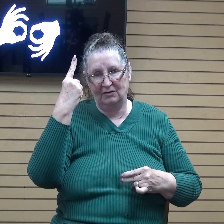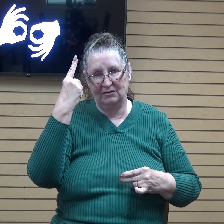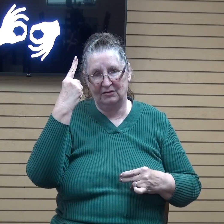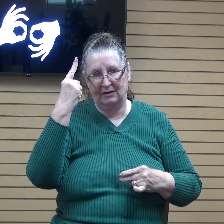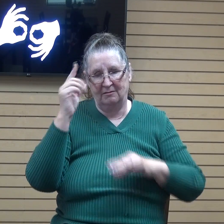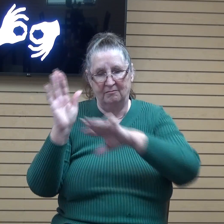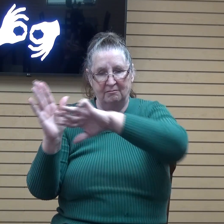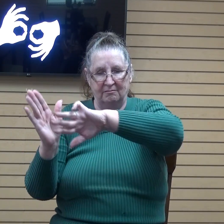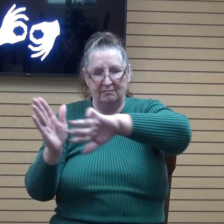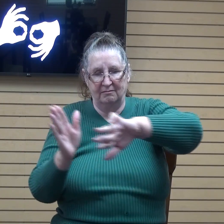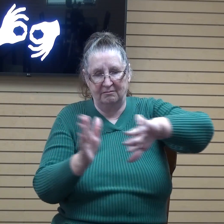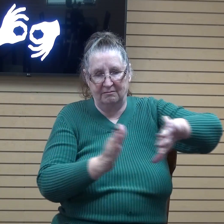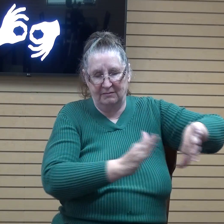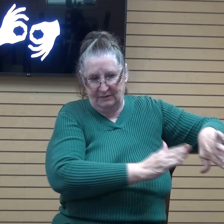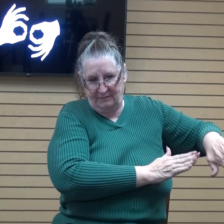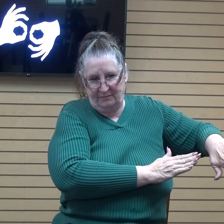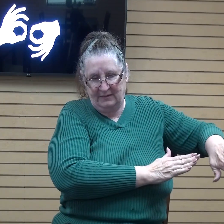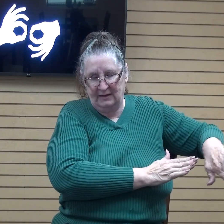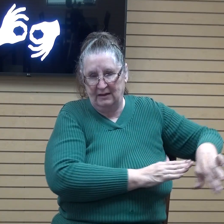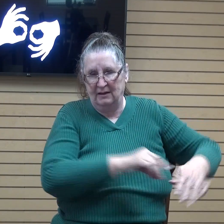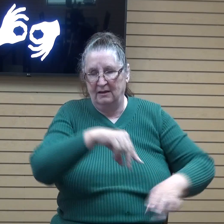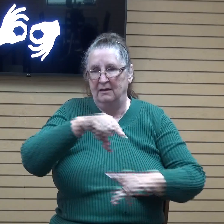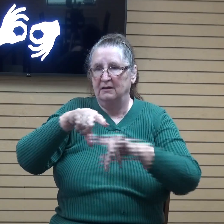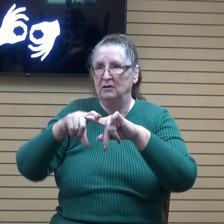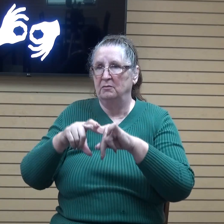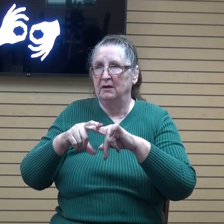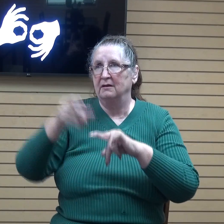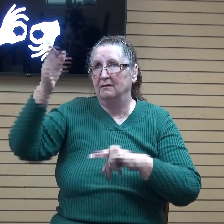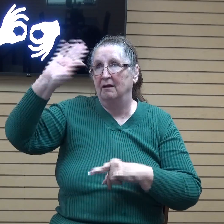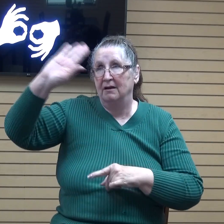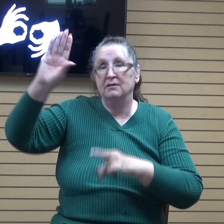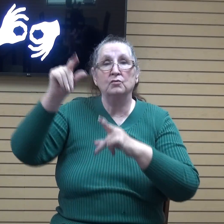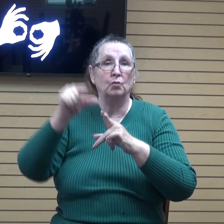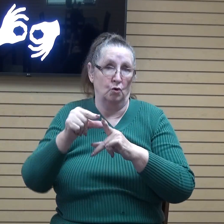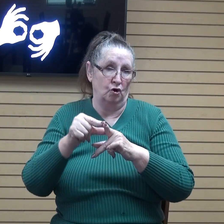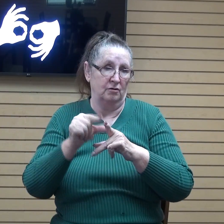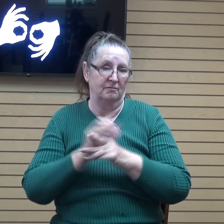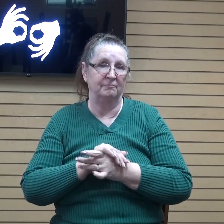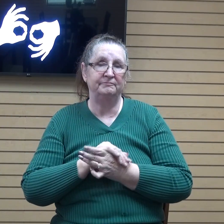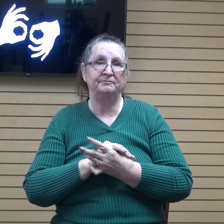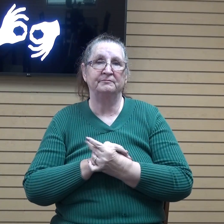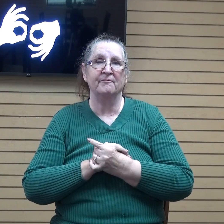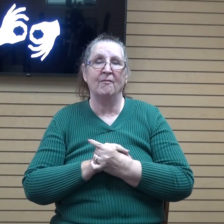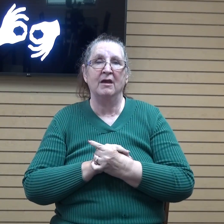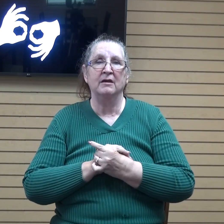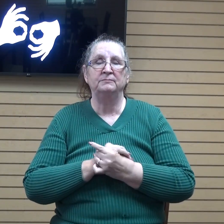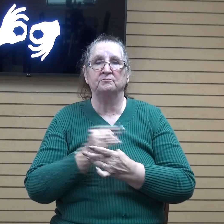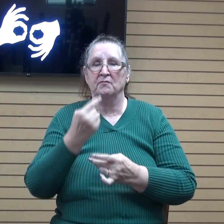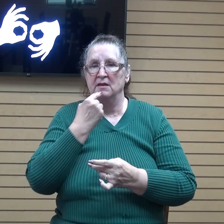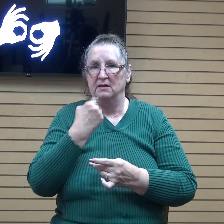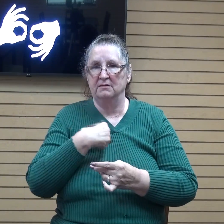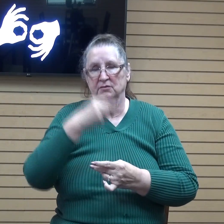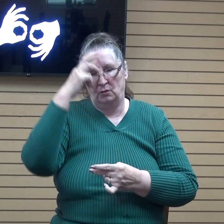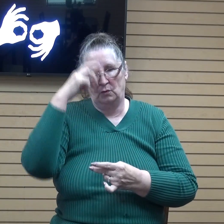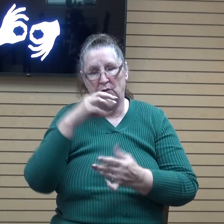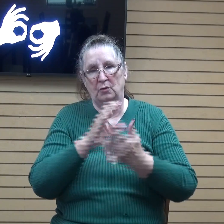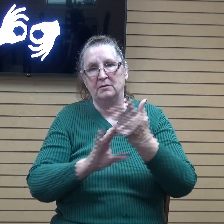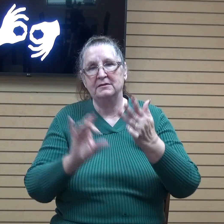push that out of the way and we stand upon the word of god okay and this is what we're told in romans 8 verses 35